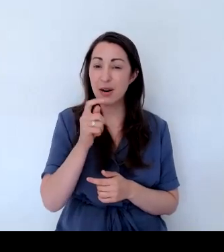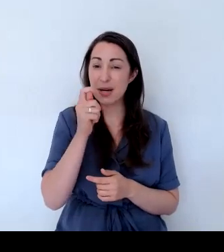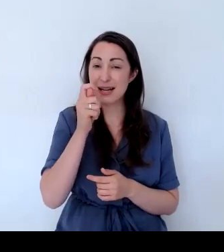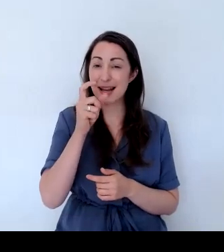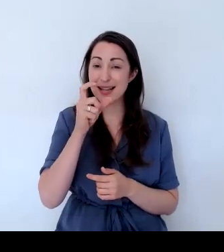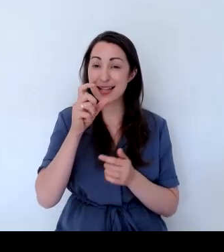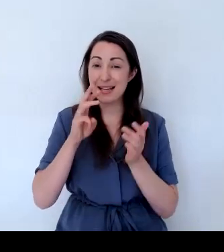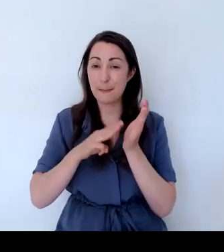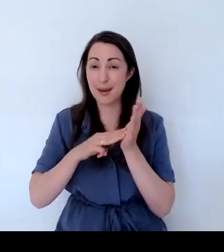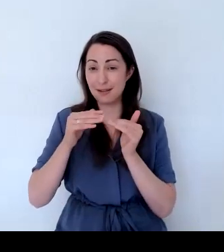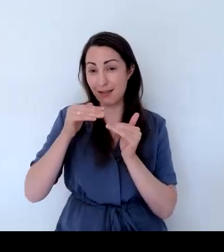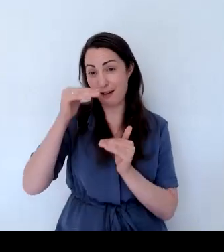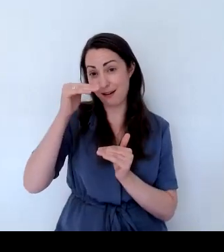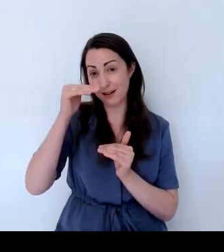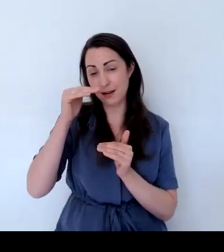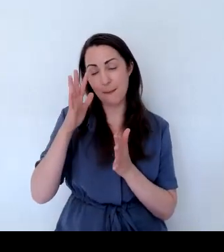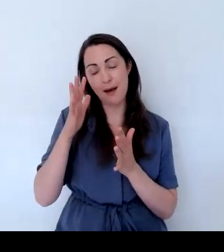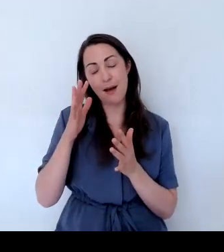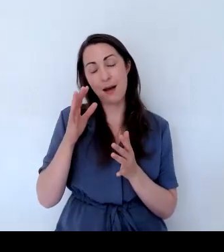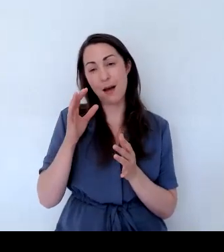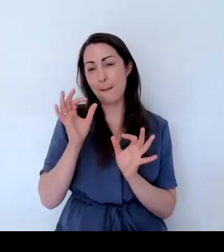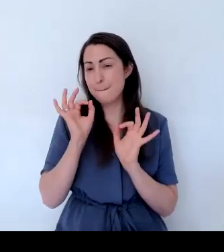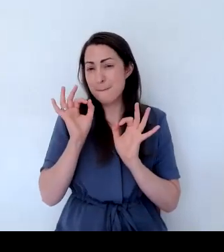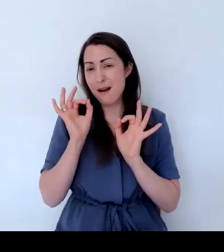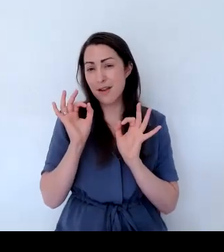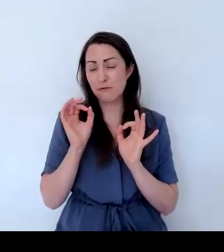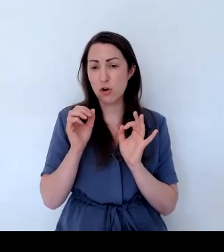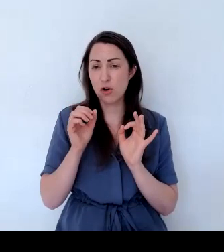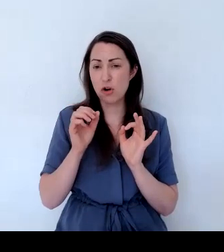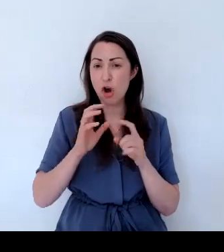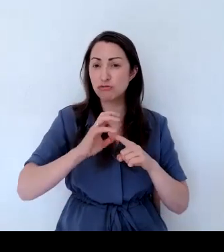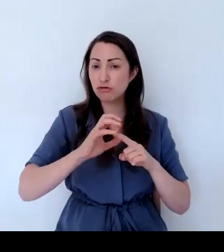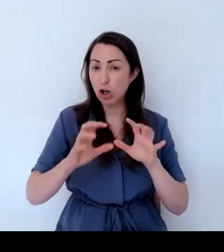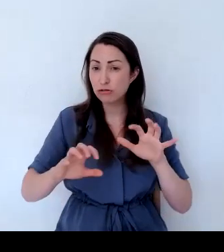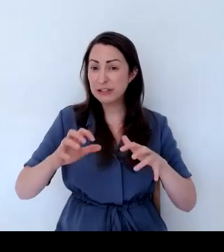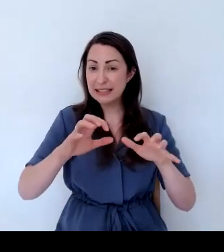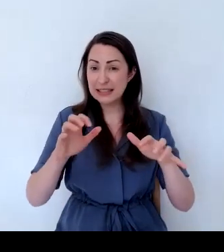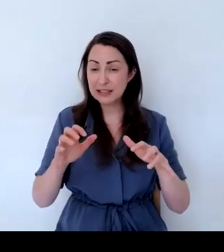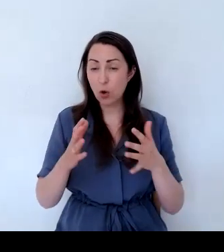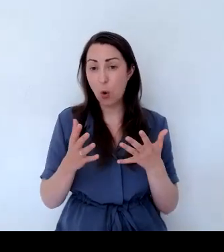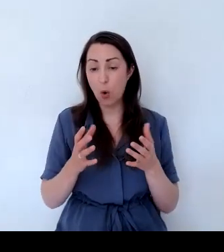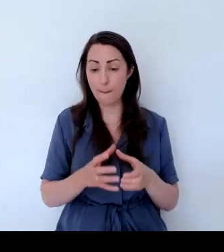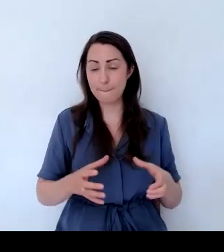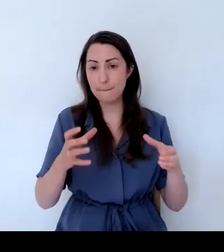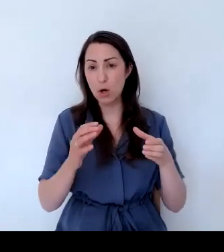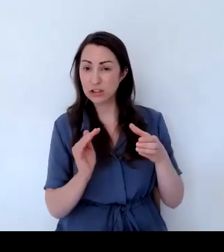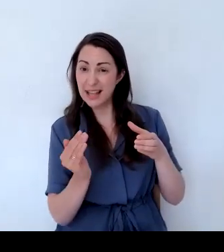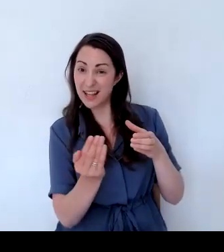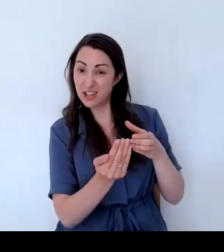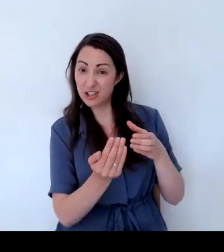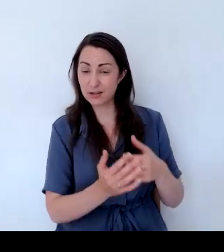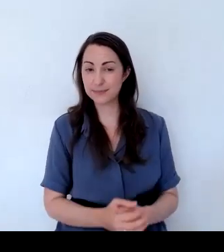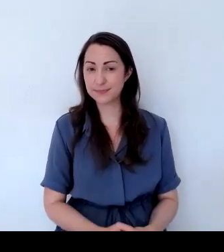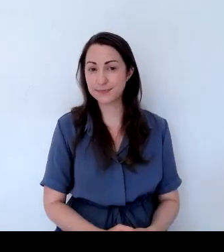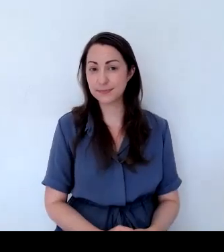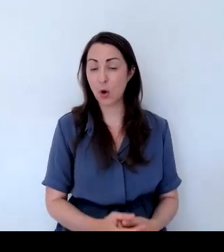But excellent for rockeries. And edges of pots. And the